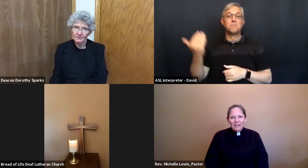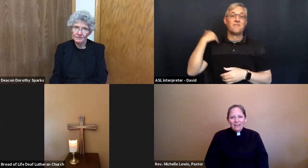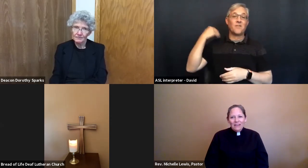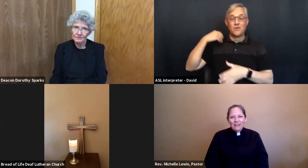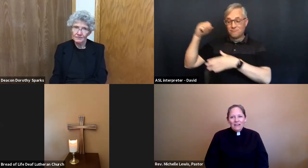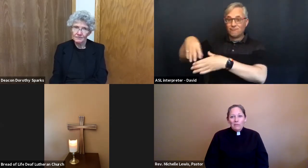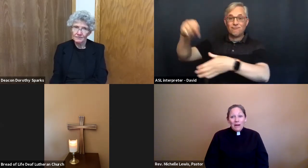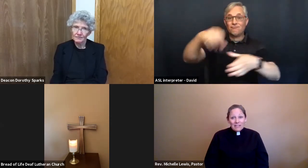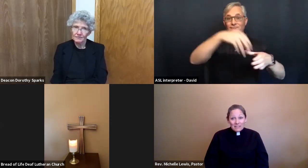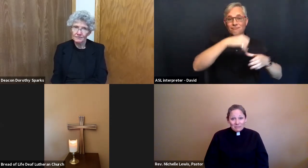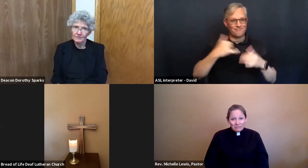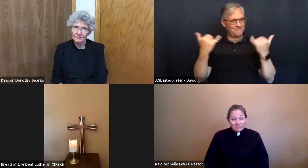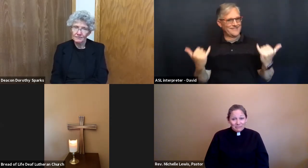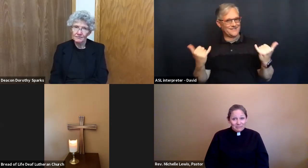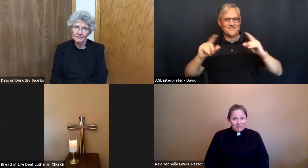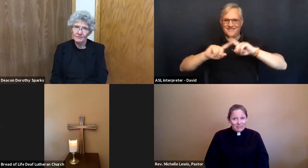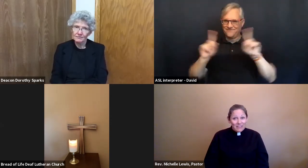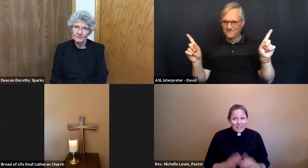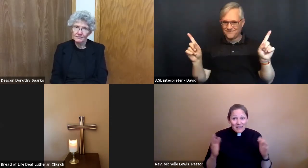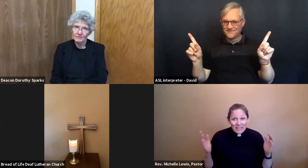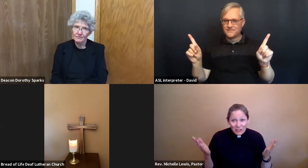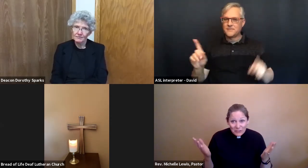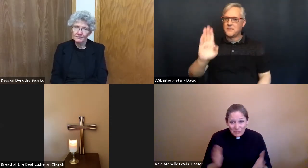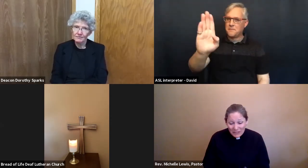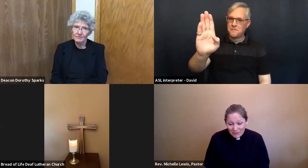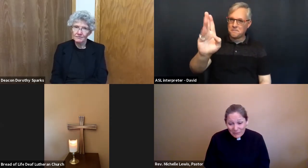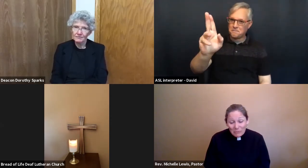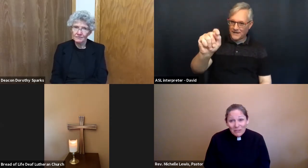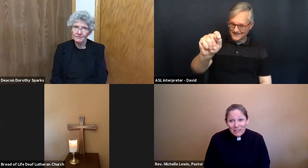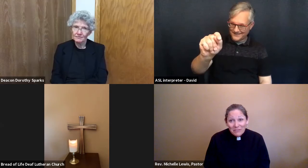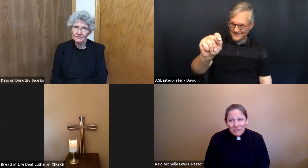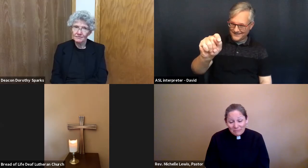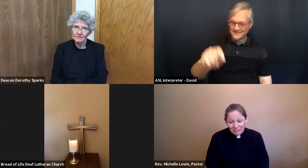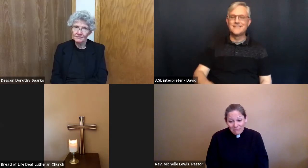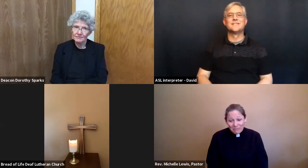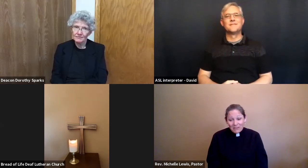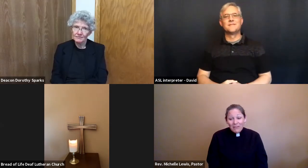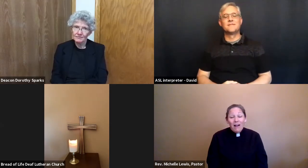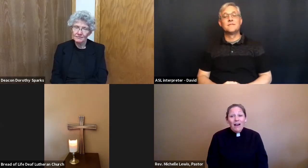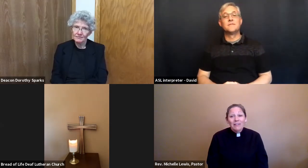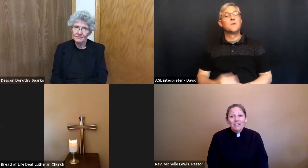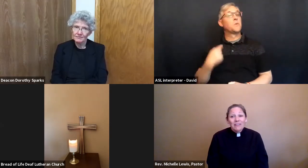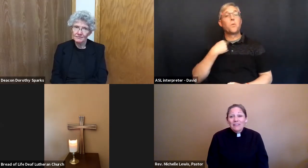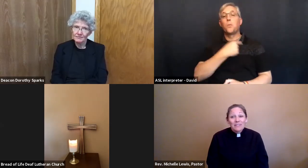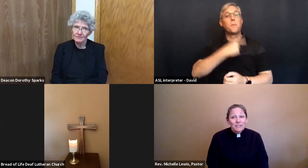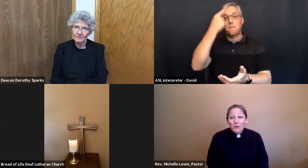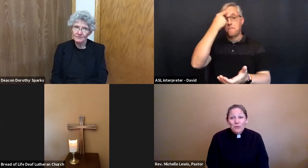but here's what we believe God is so